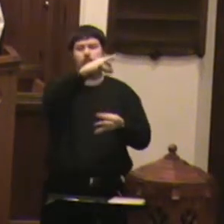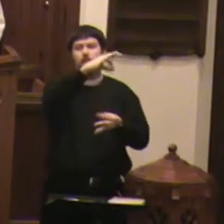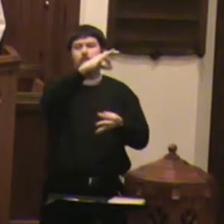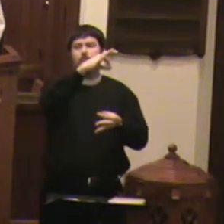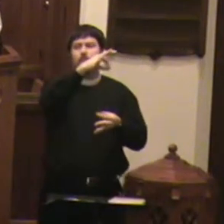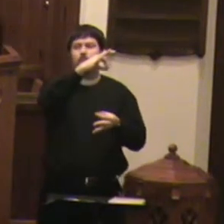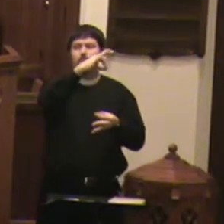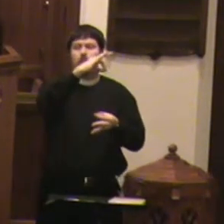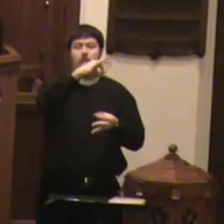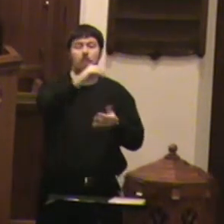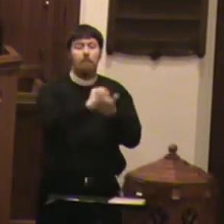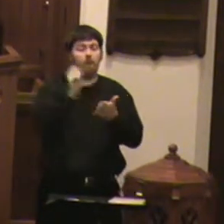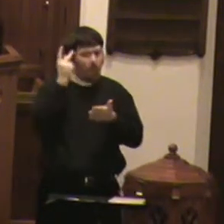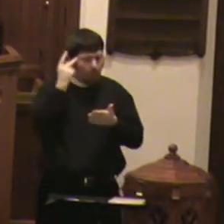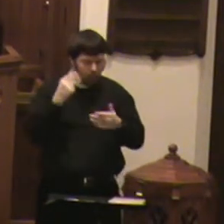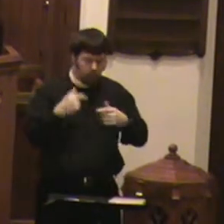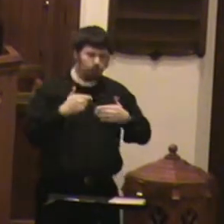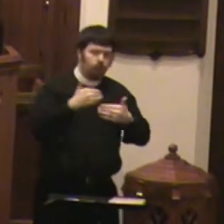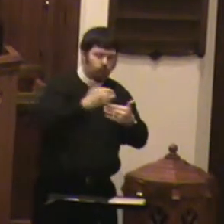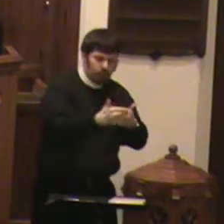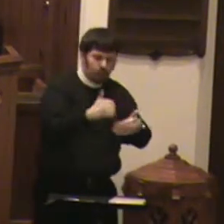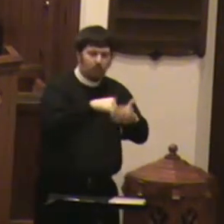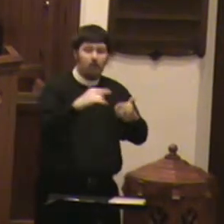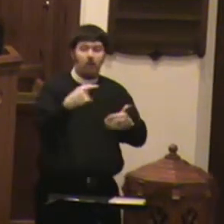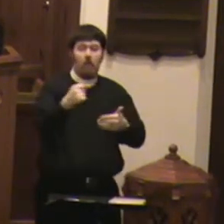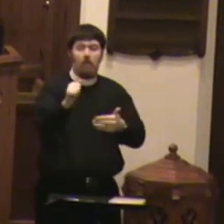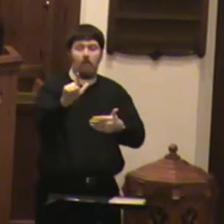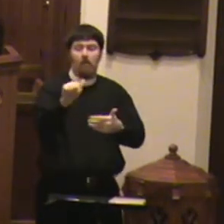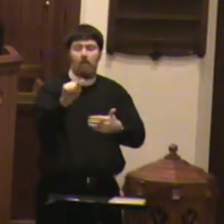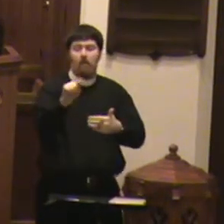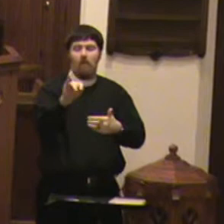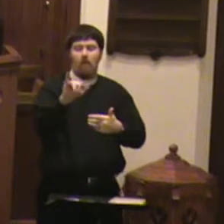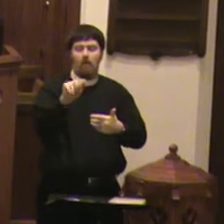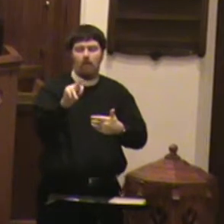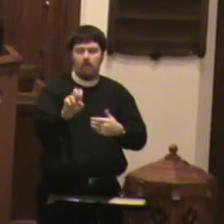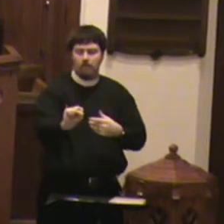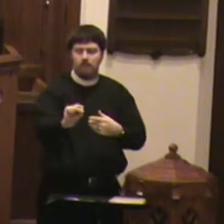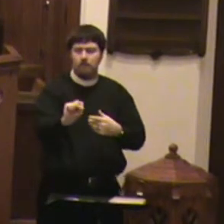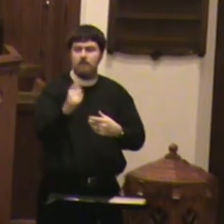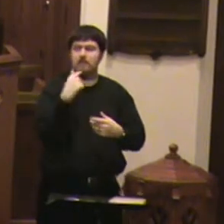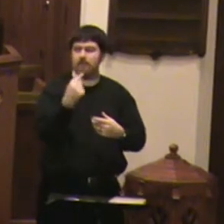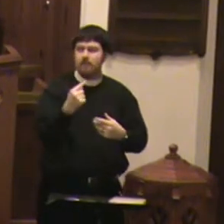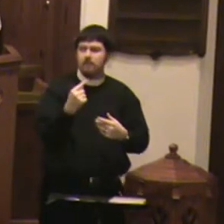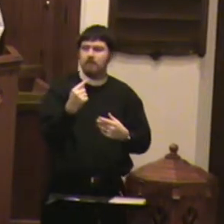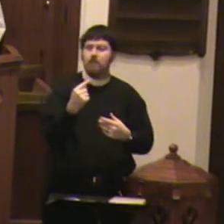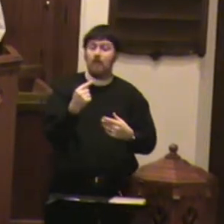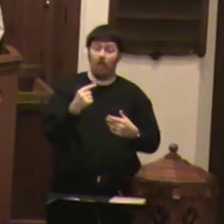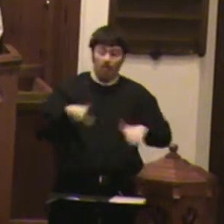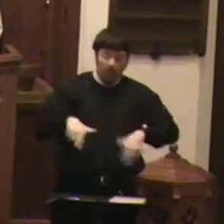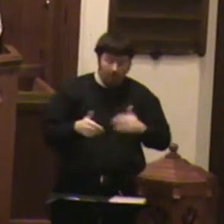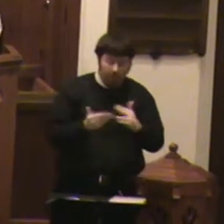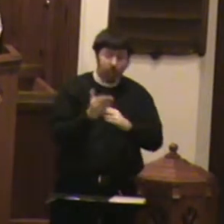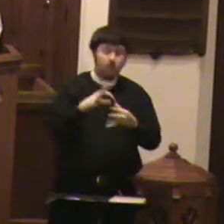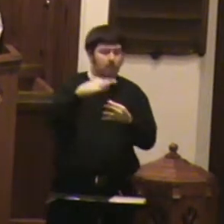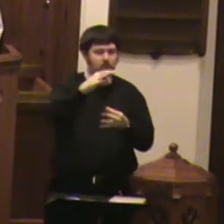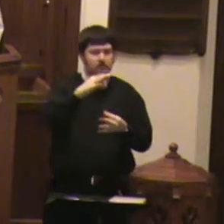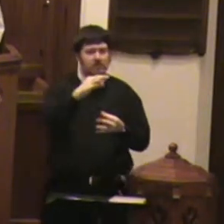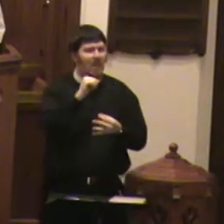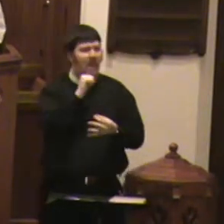Paul goes on in that section in Galatians and says, live by the Spirit and do not gratify